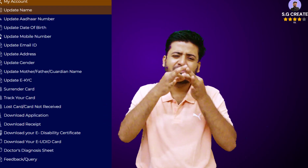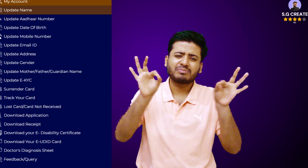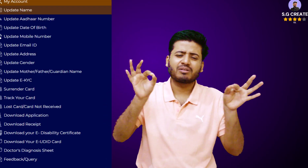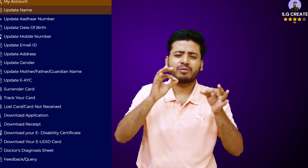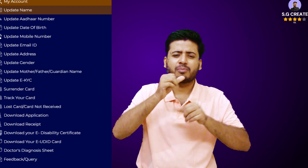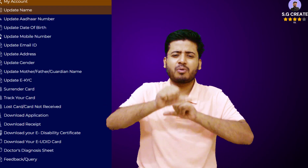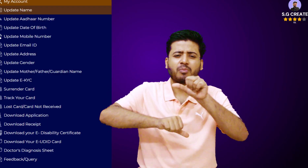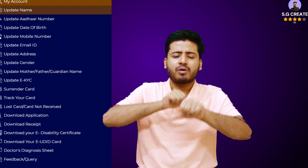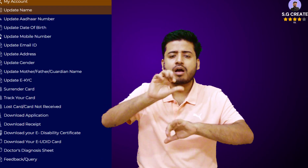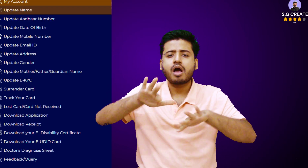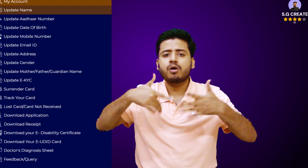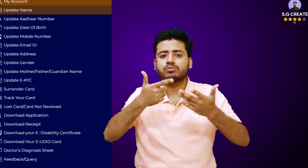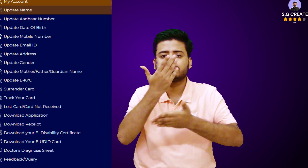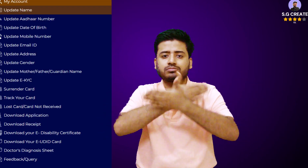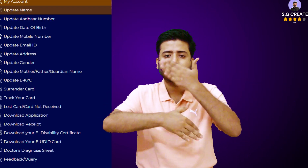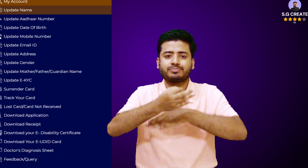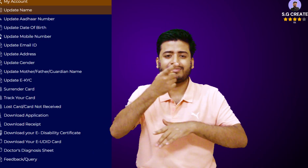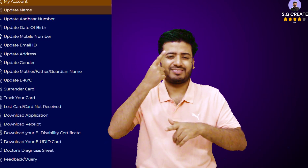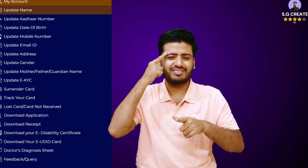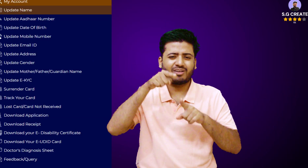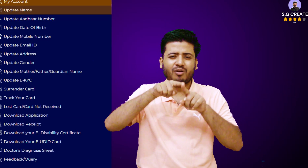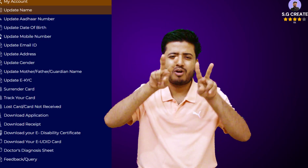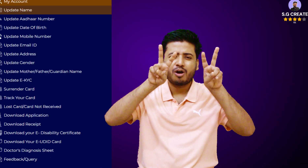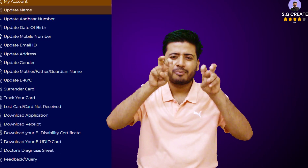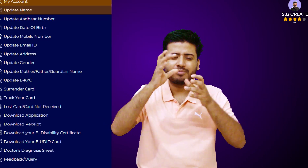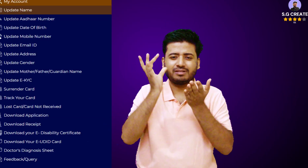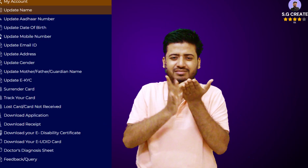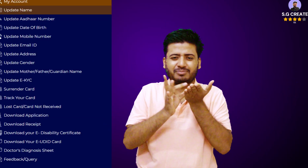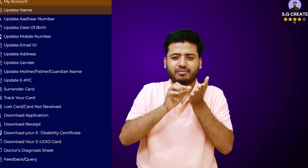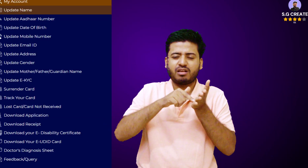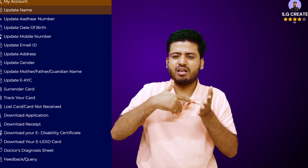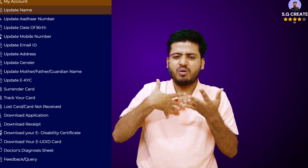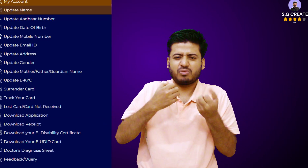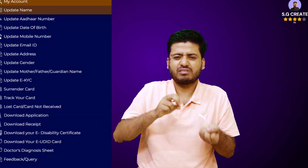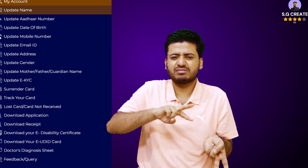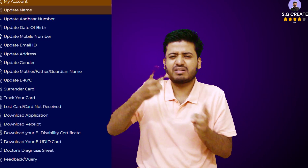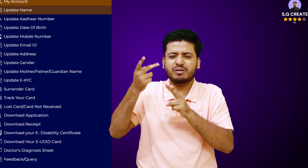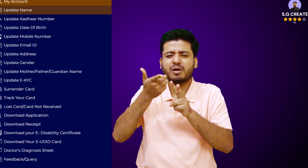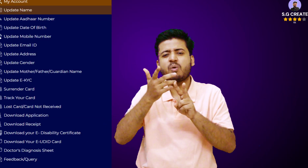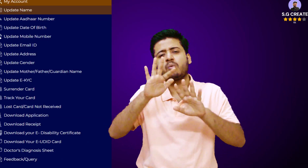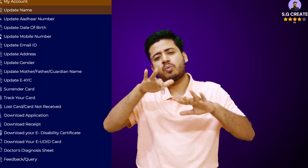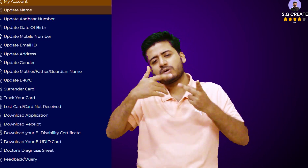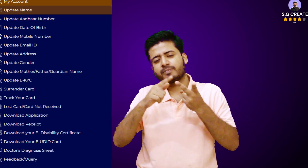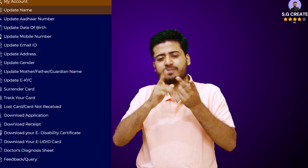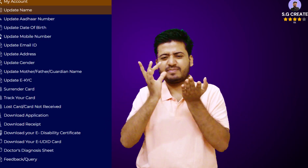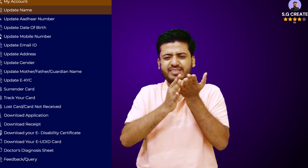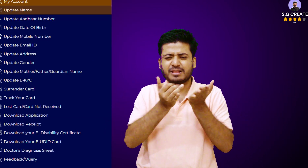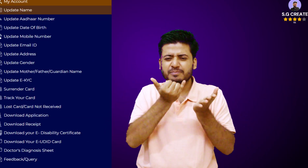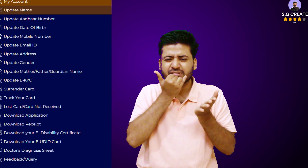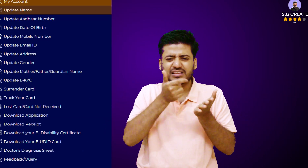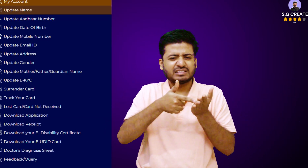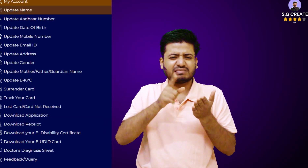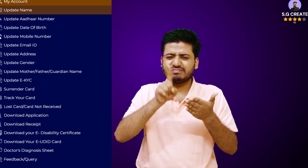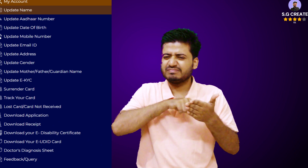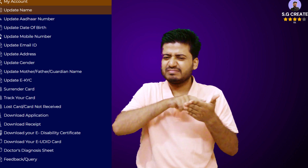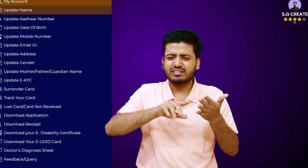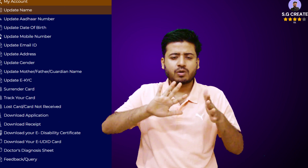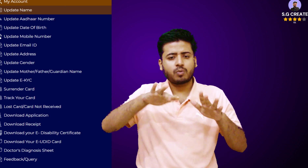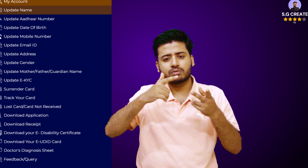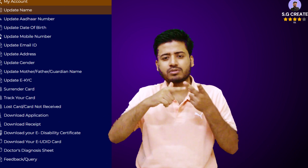.gov.ie Log in to your PWD dashboard. Click the PWD login tab on the home